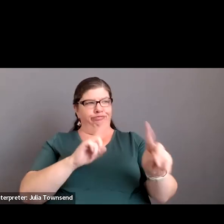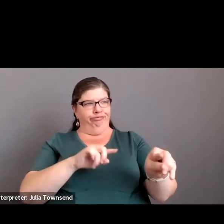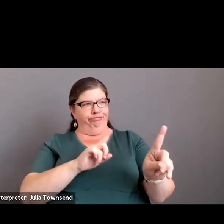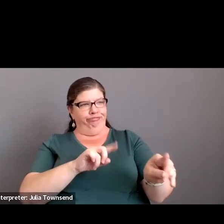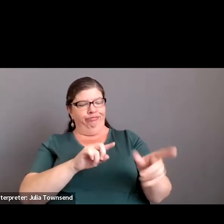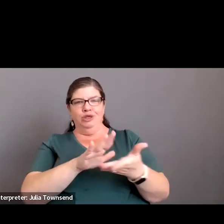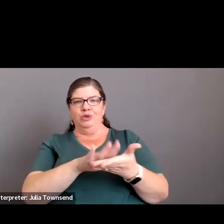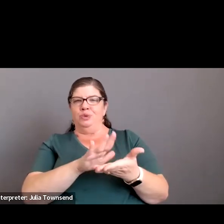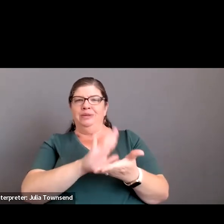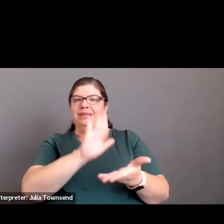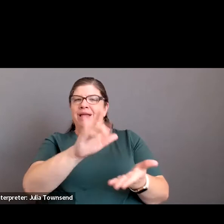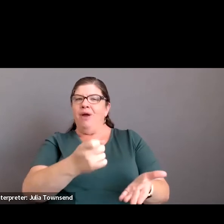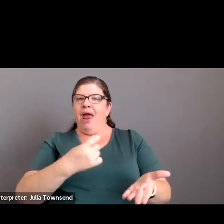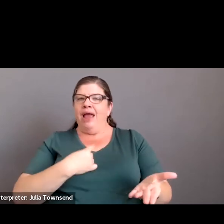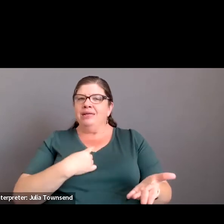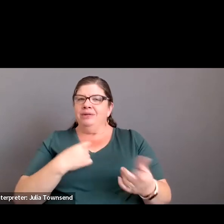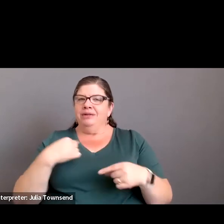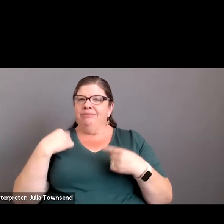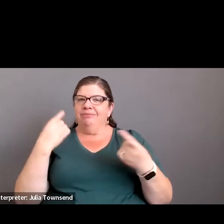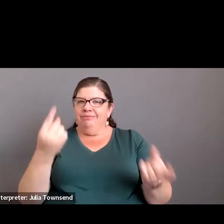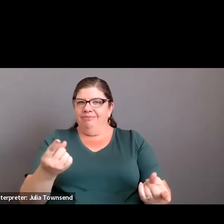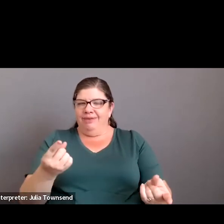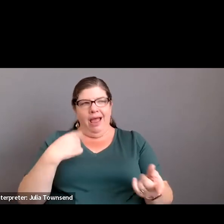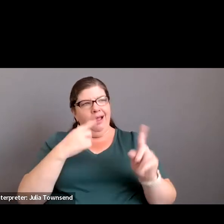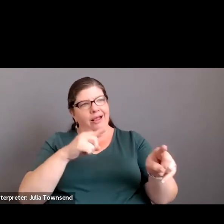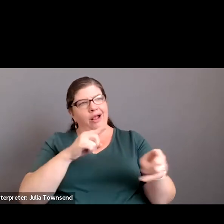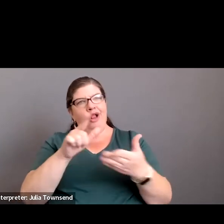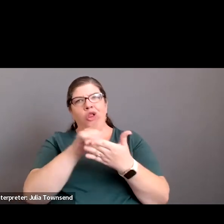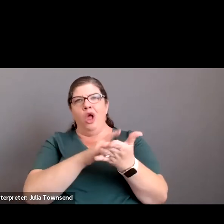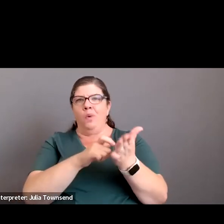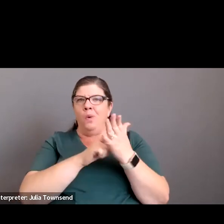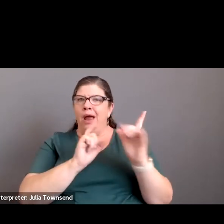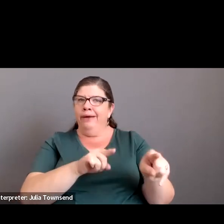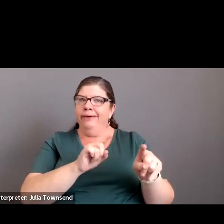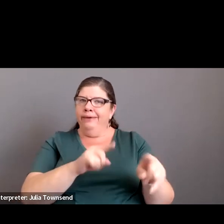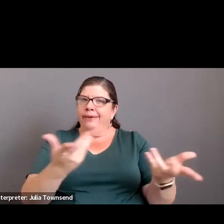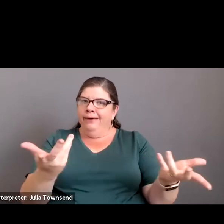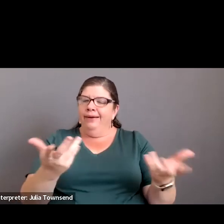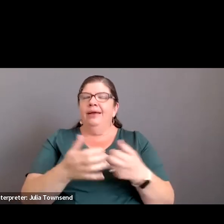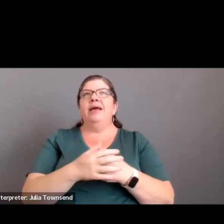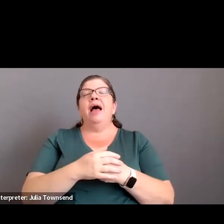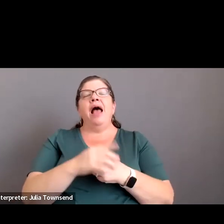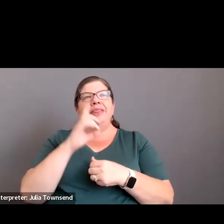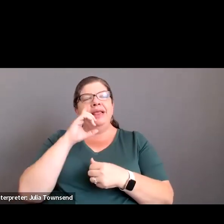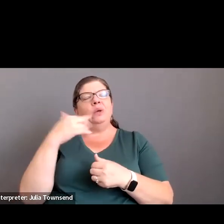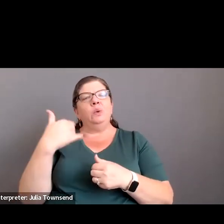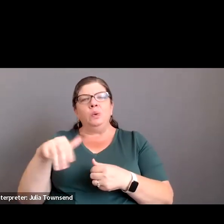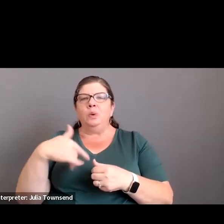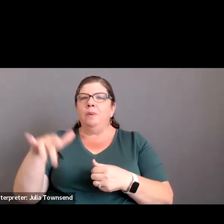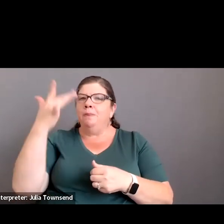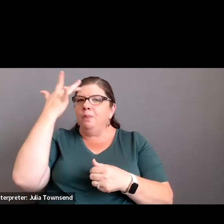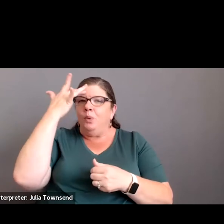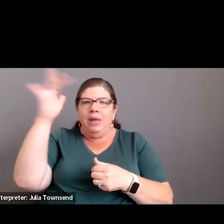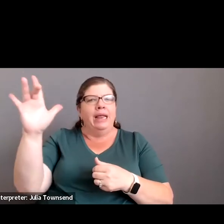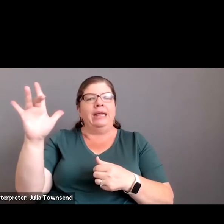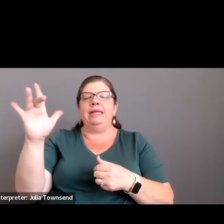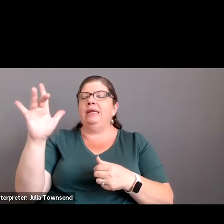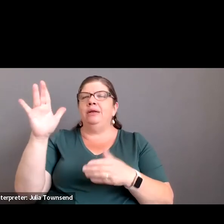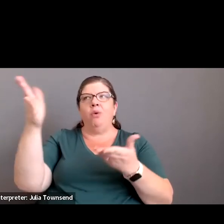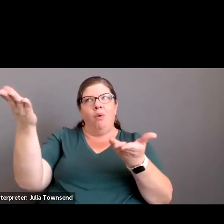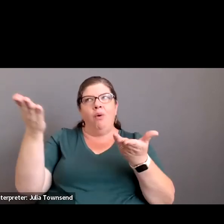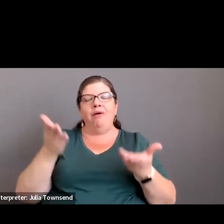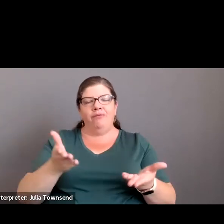school and I'm attending, you know, all of the days required by law. So I think it was, it was a brilliant, brilliant